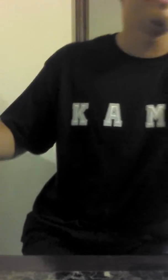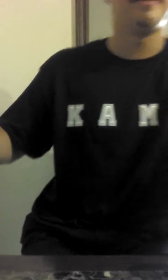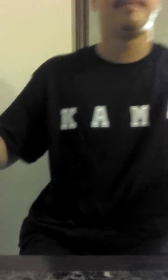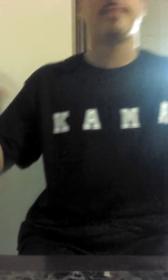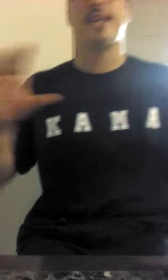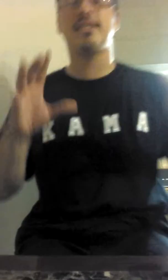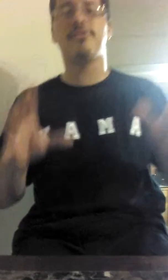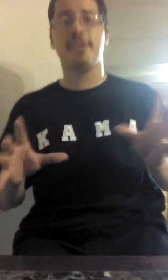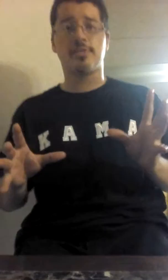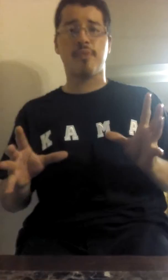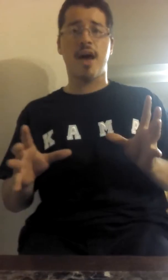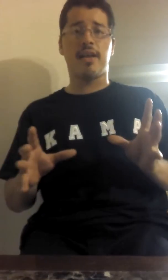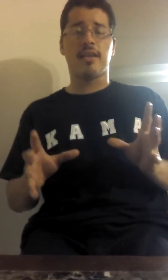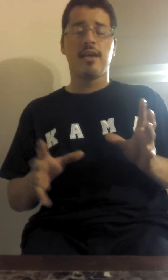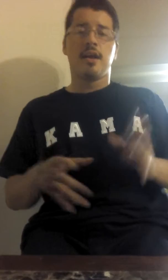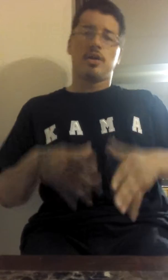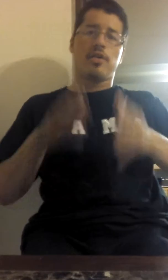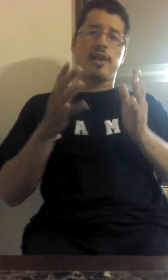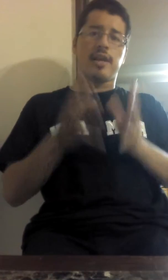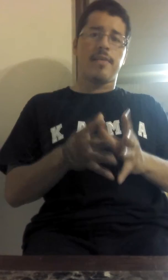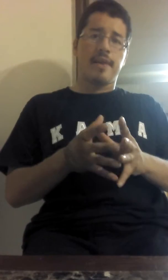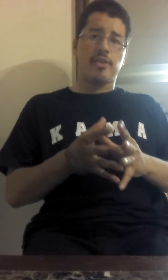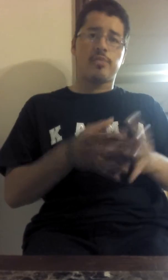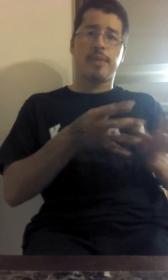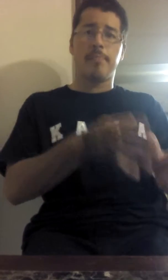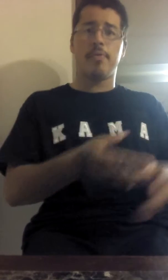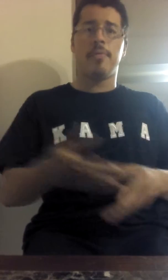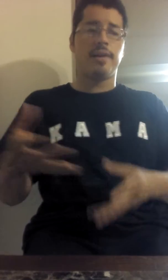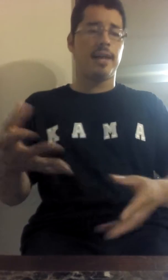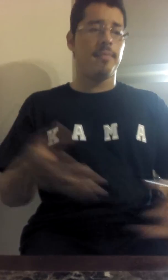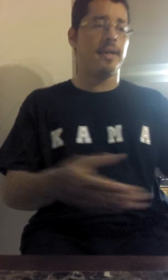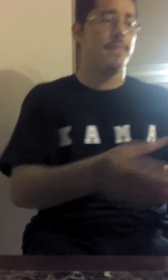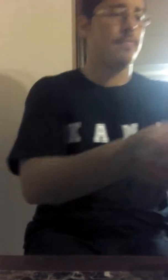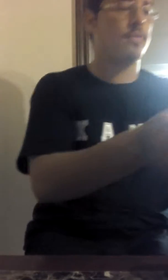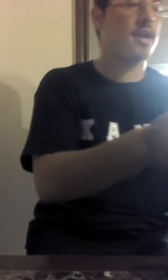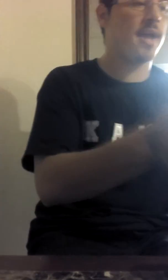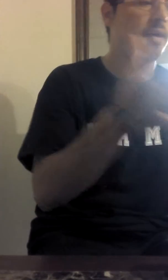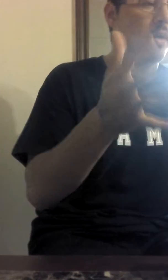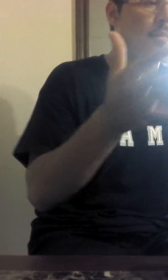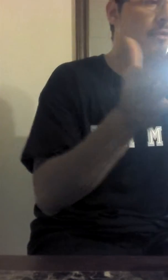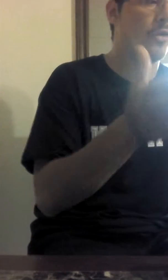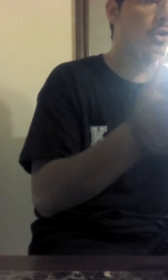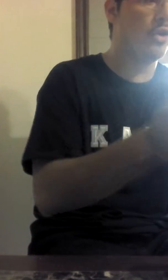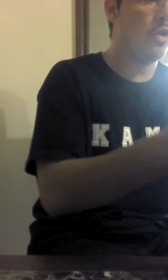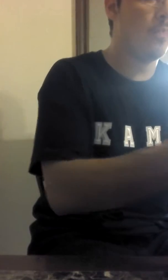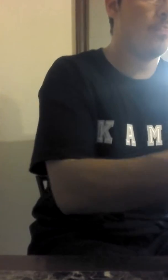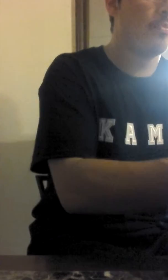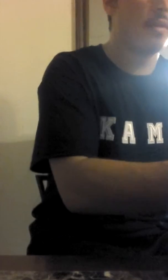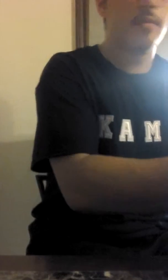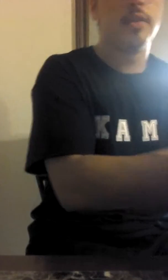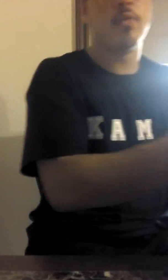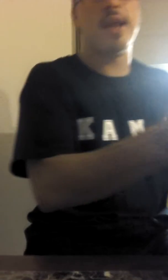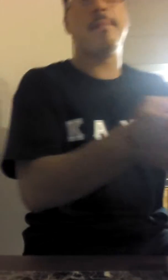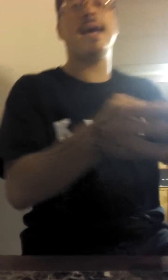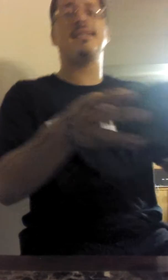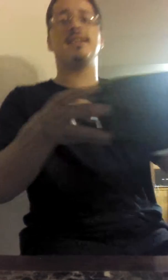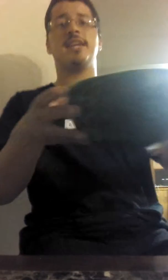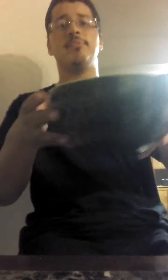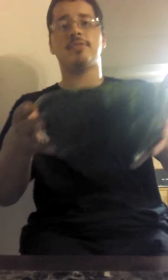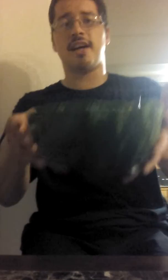that's the finished product. You're going to give it out to people. Let them eat it, okay? But for you, the one that makes it, keeps the